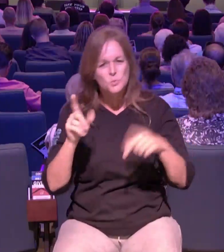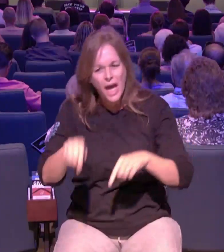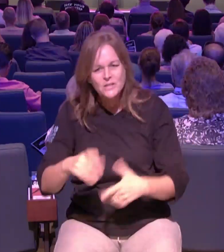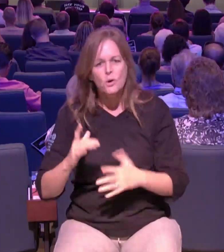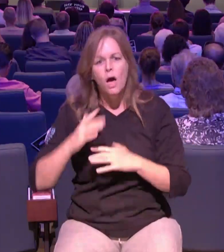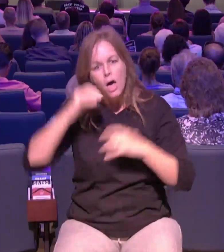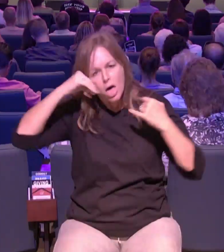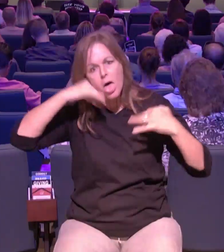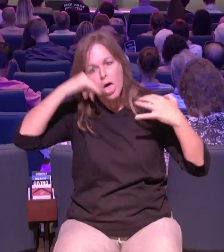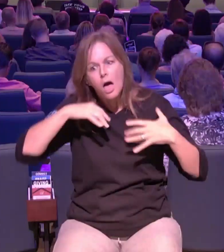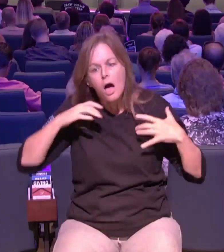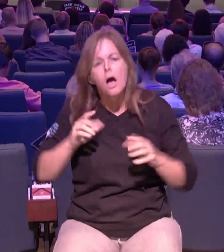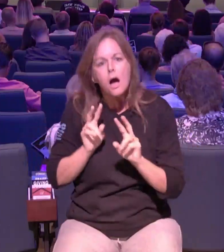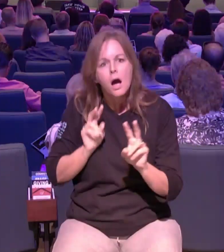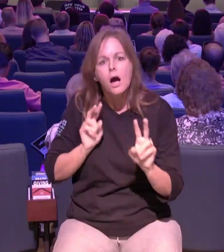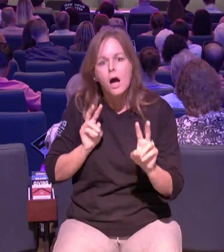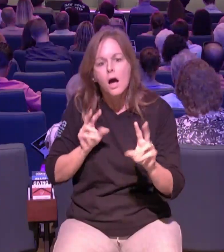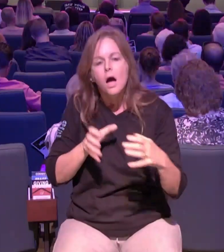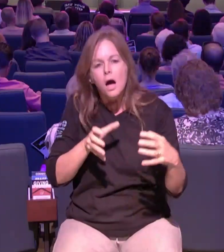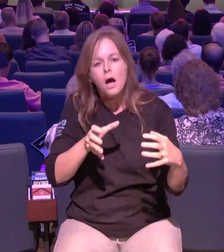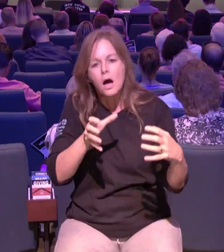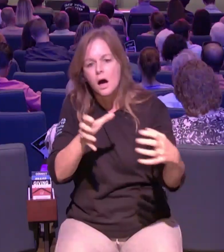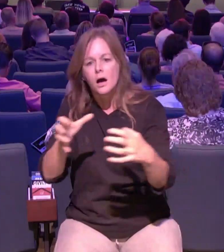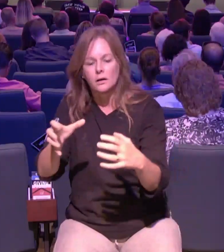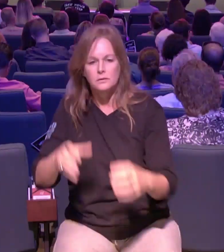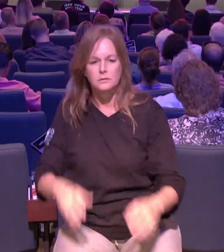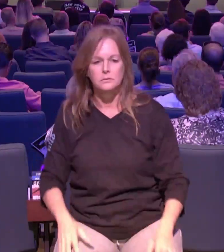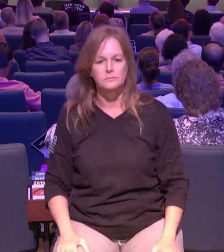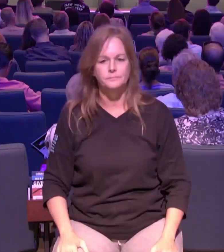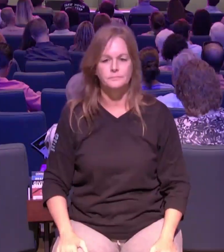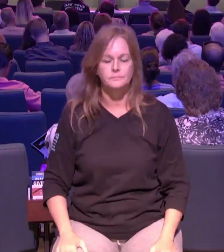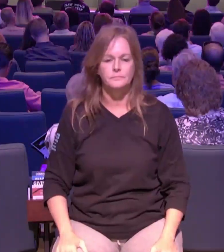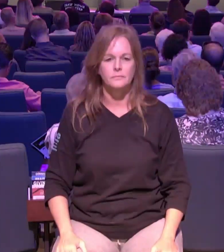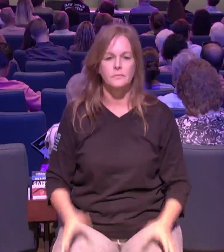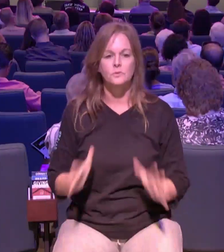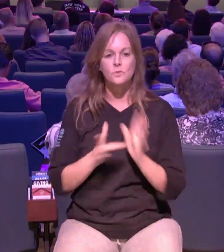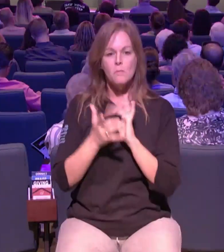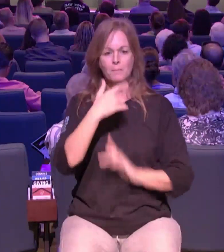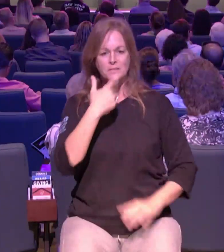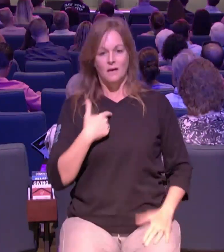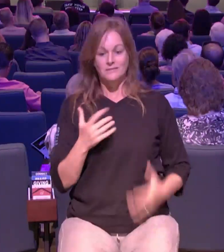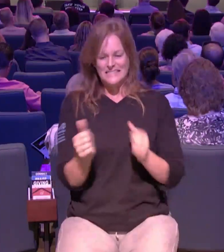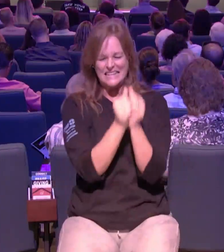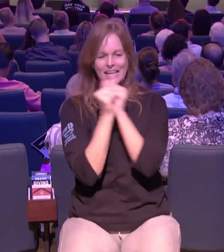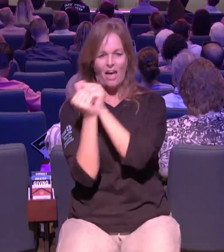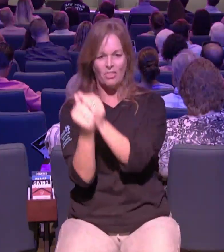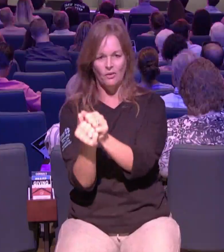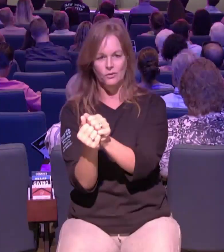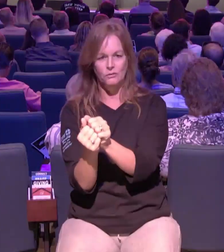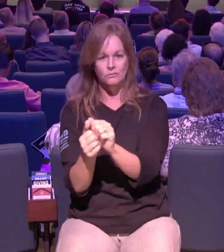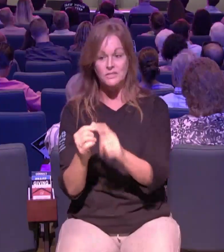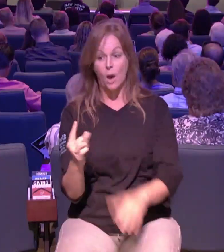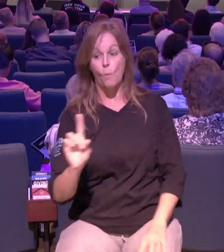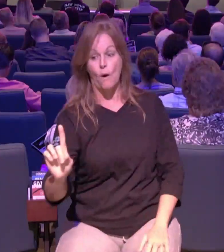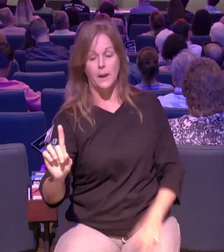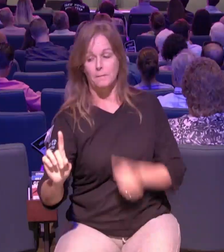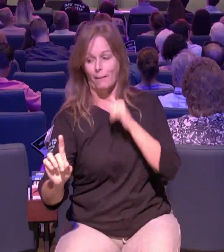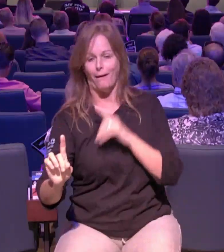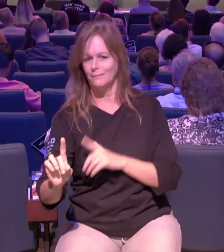12 verse 27 all of us together are the one body of christ and each